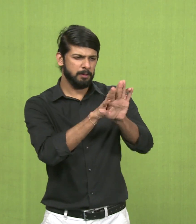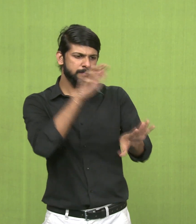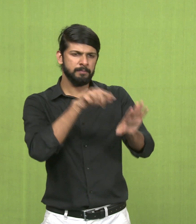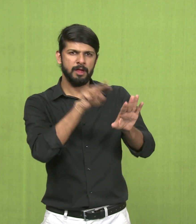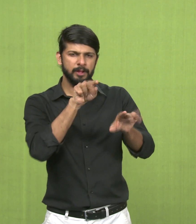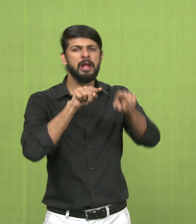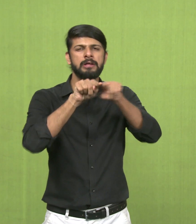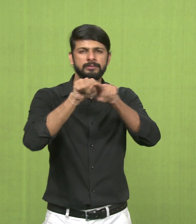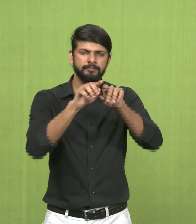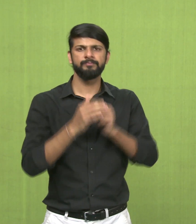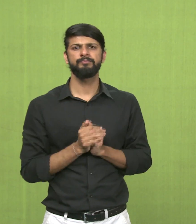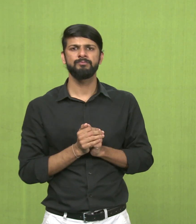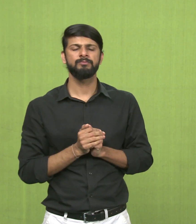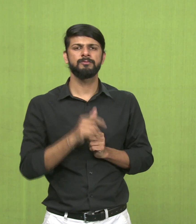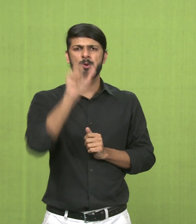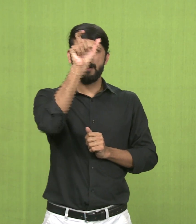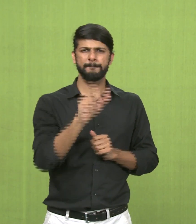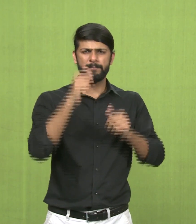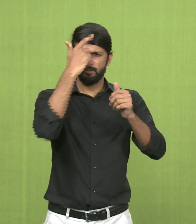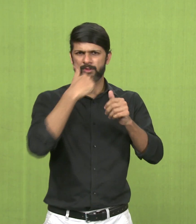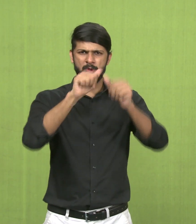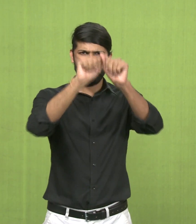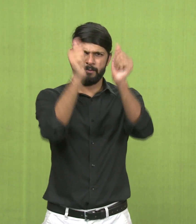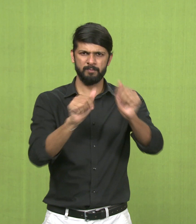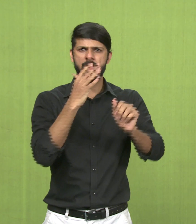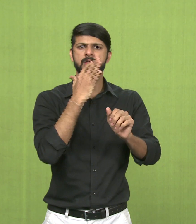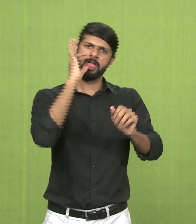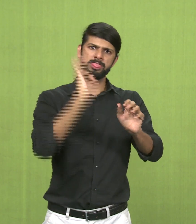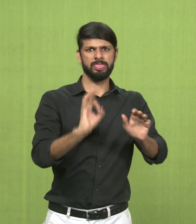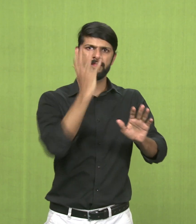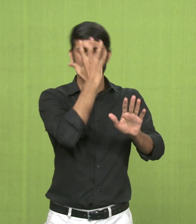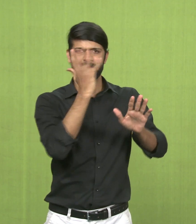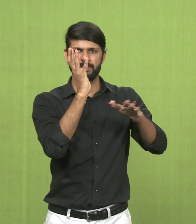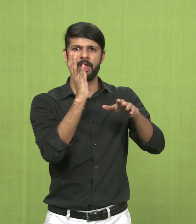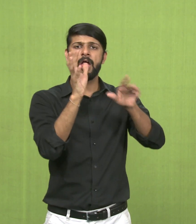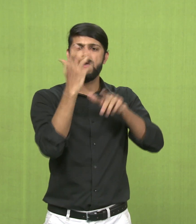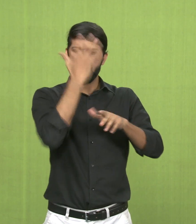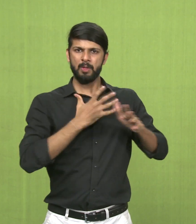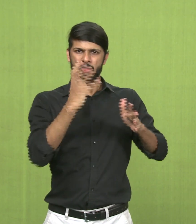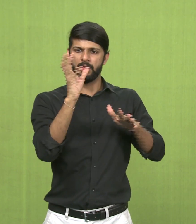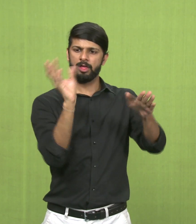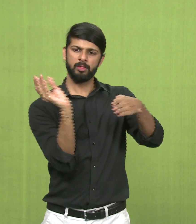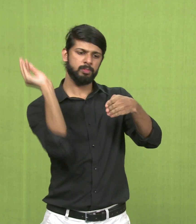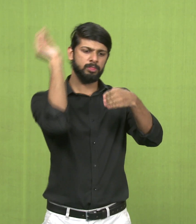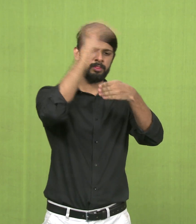Abstract art. This is artwork which alters the shape, color and form.